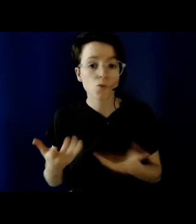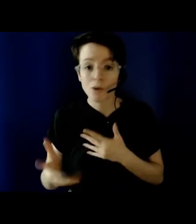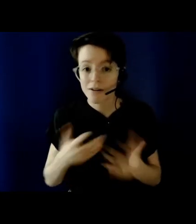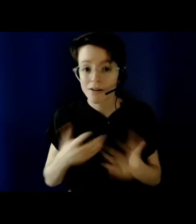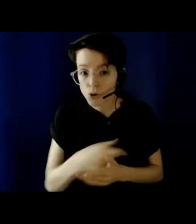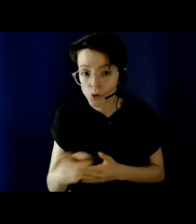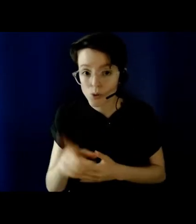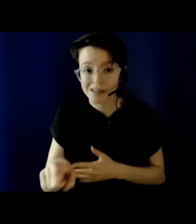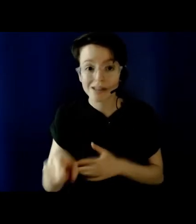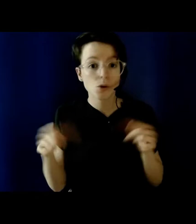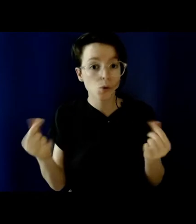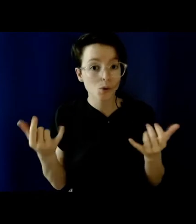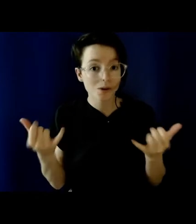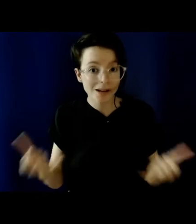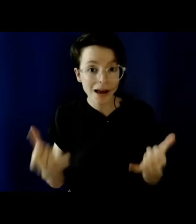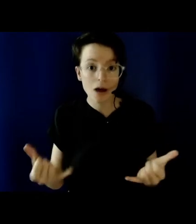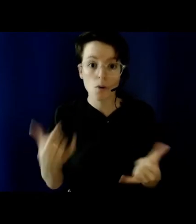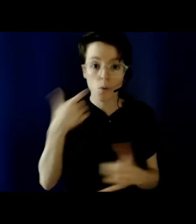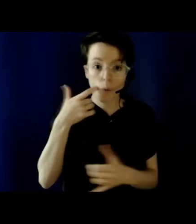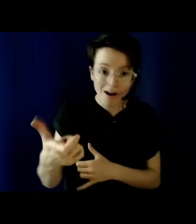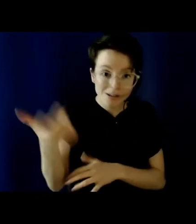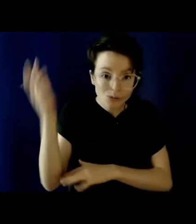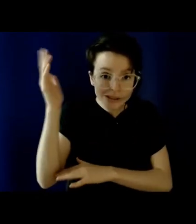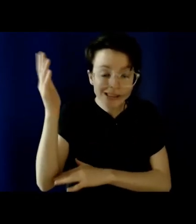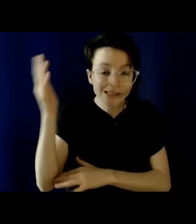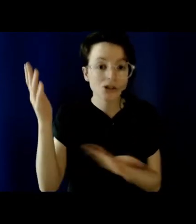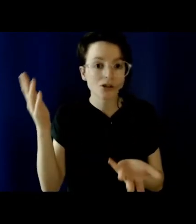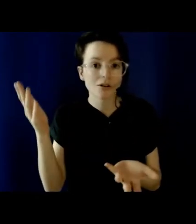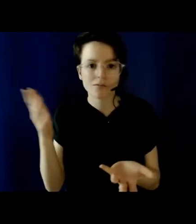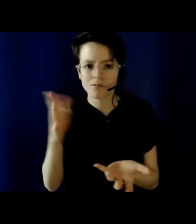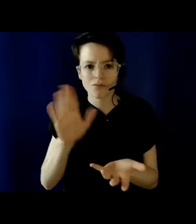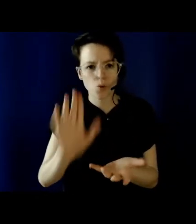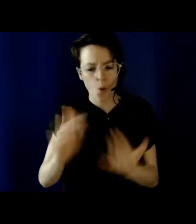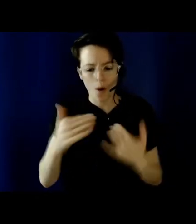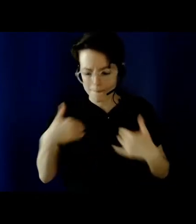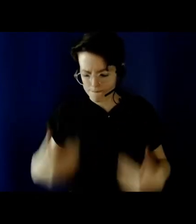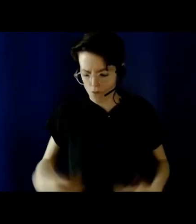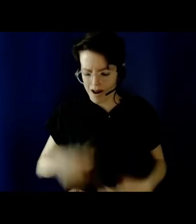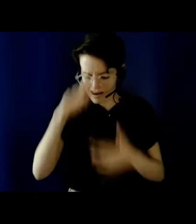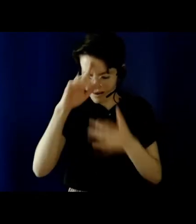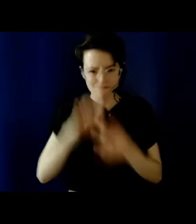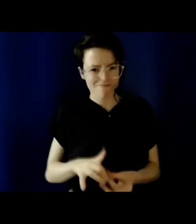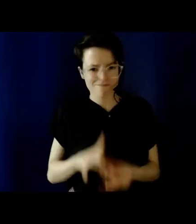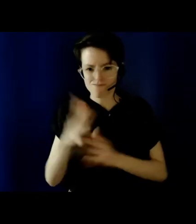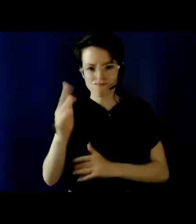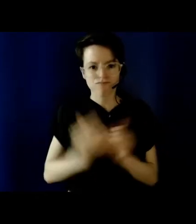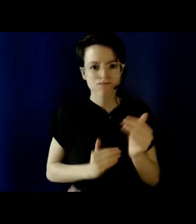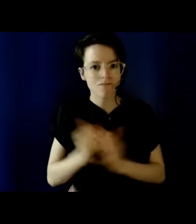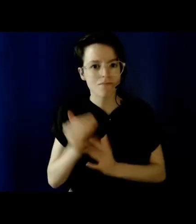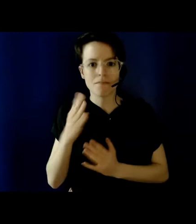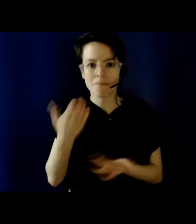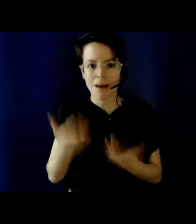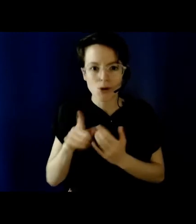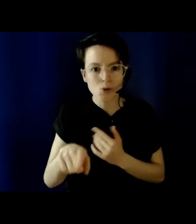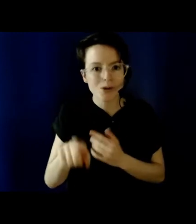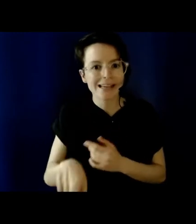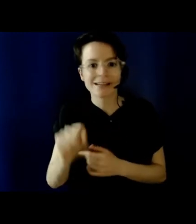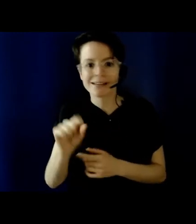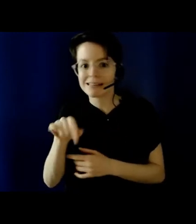That may include eating and drinking, lying down, stretching, moving around the room, stimming, doodling, etc.